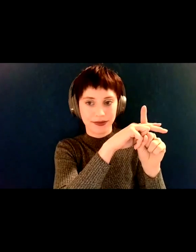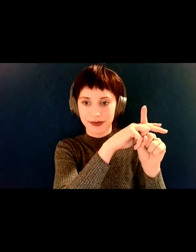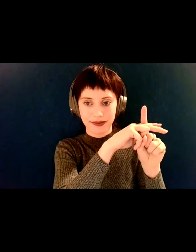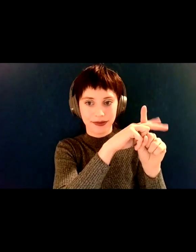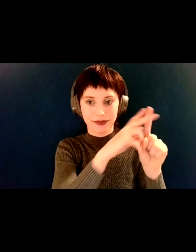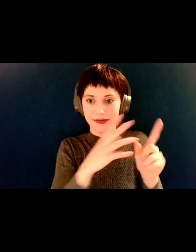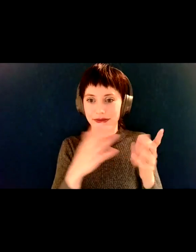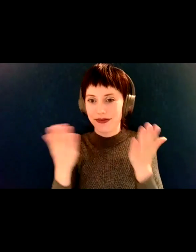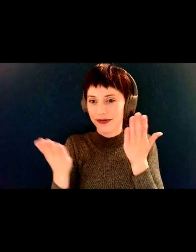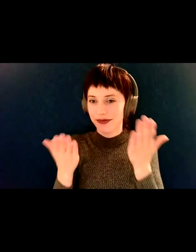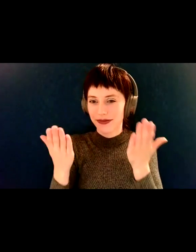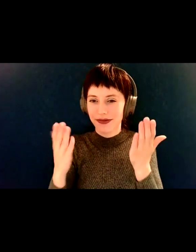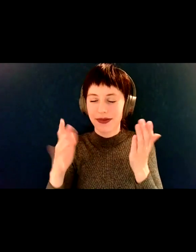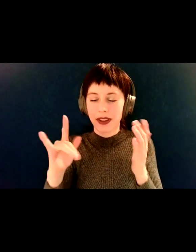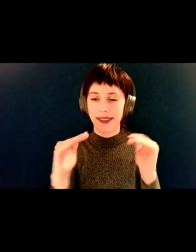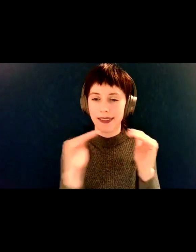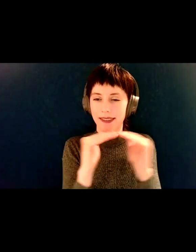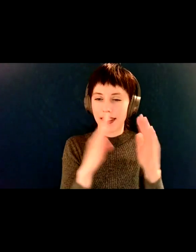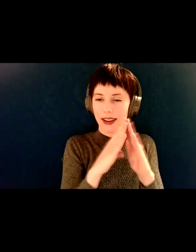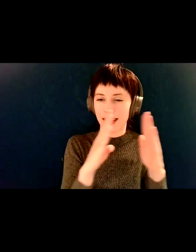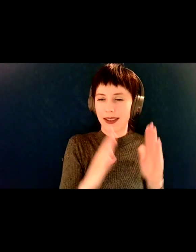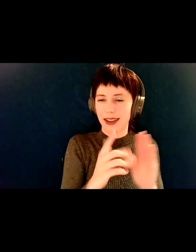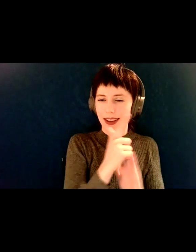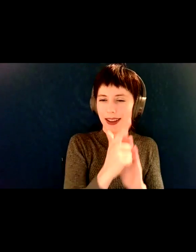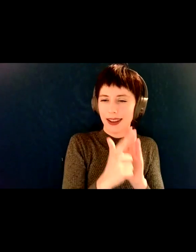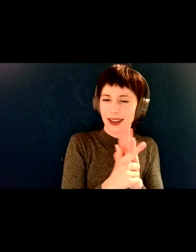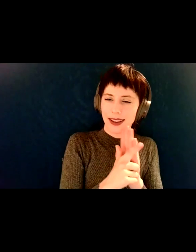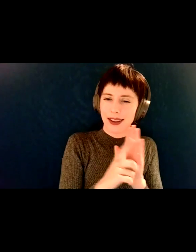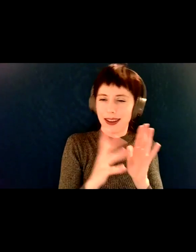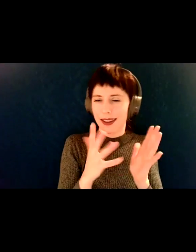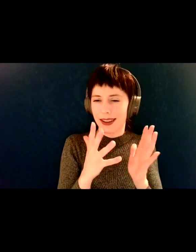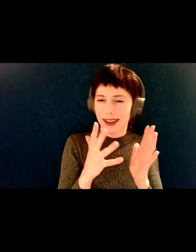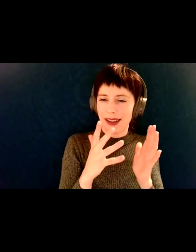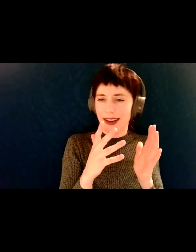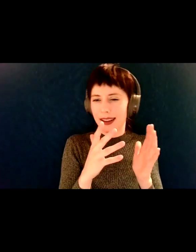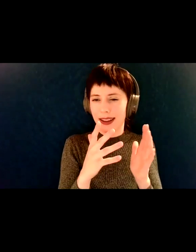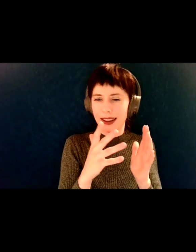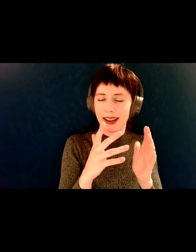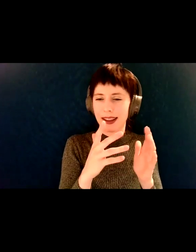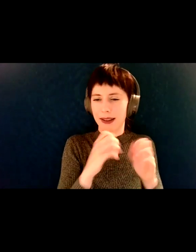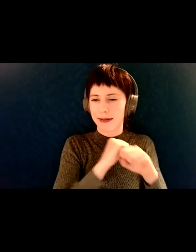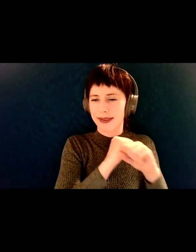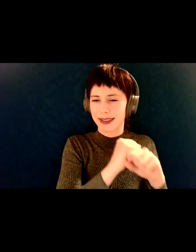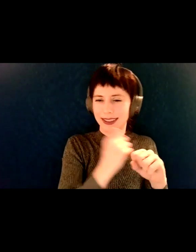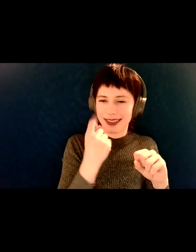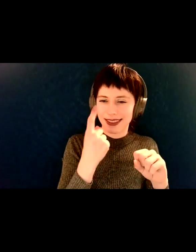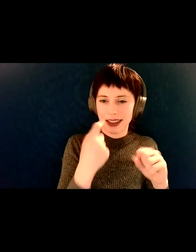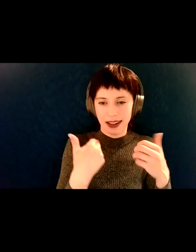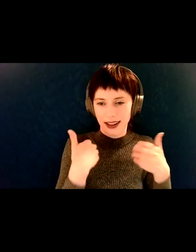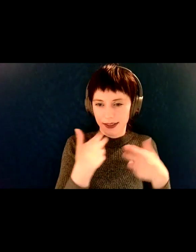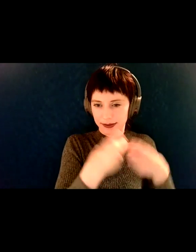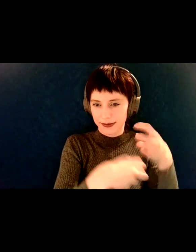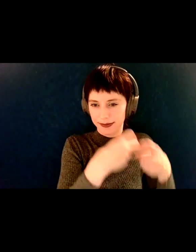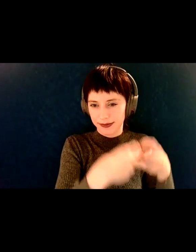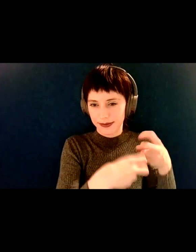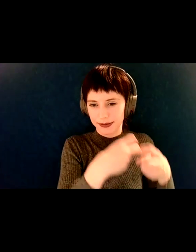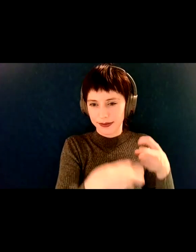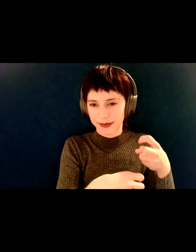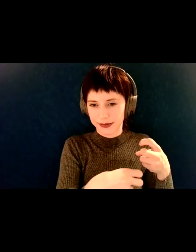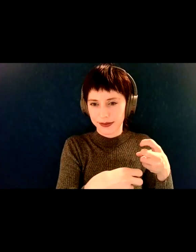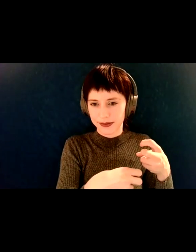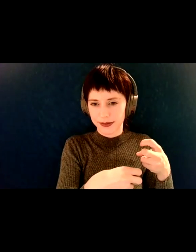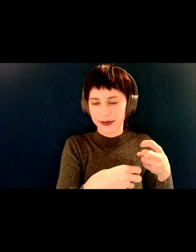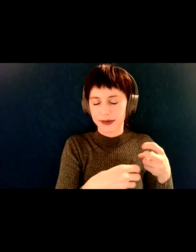technically covered by fair housing and fair housing has its flaws. So there's just, there, there are these, uh, you know, it's,